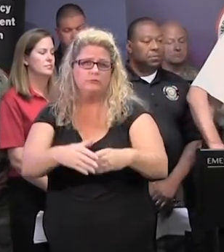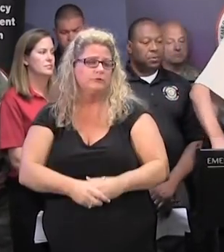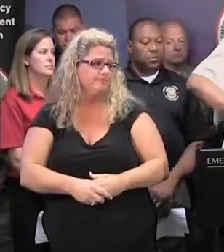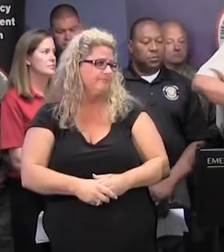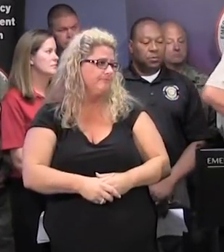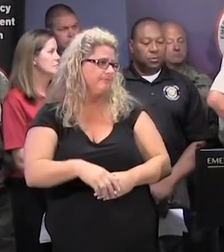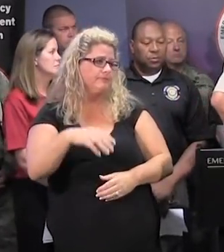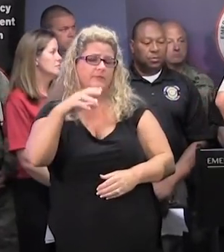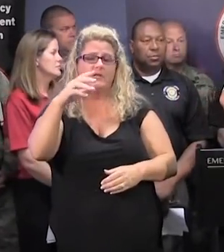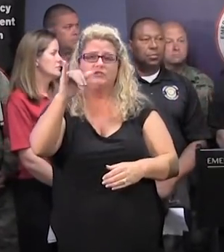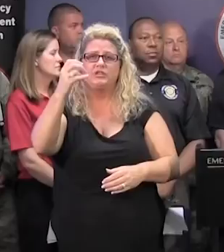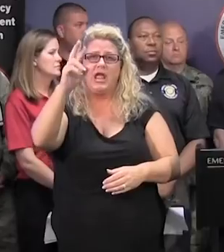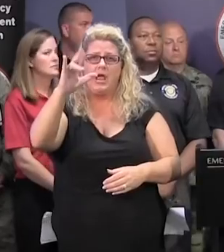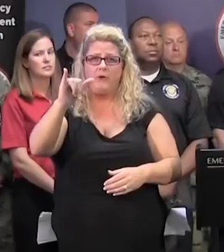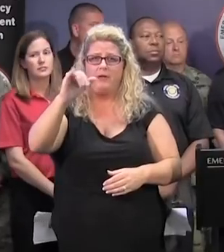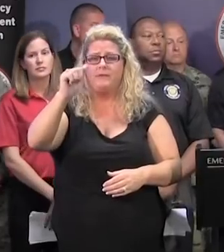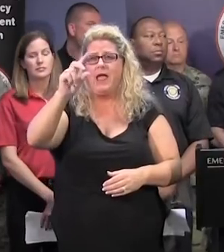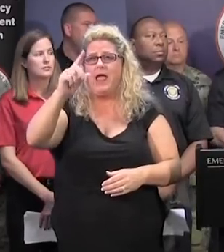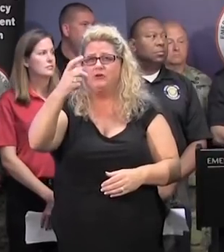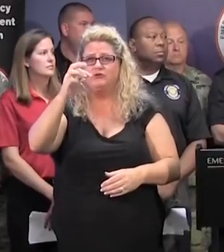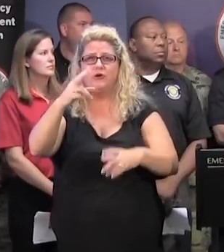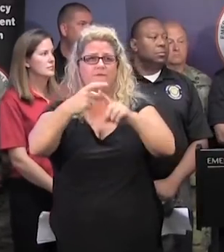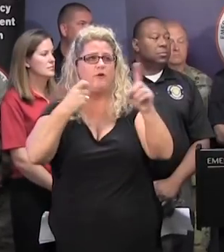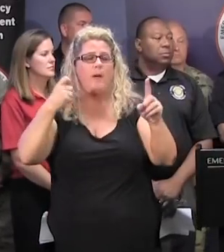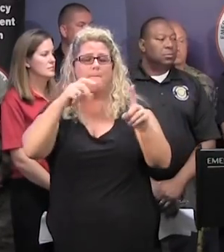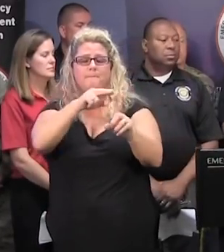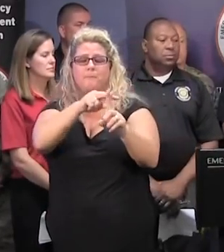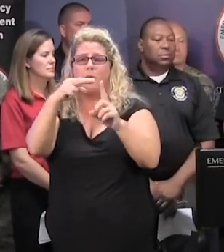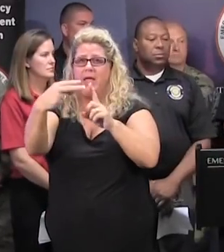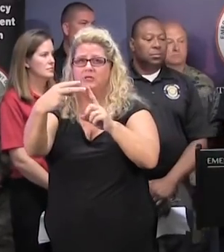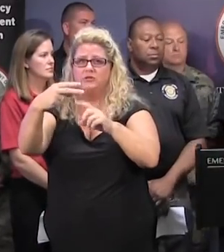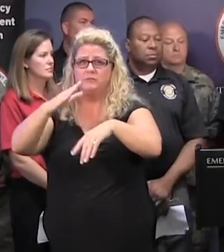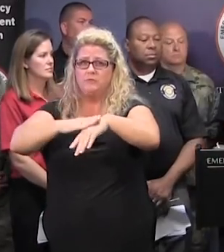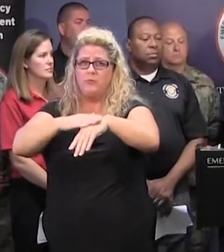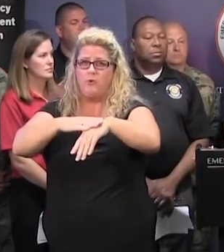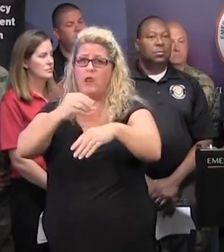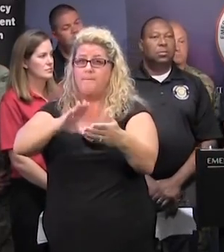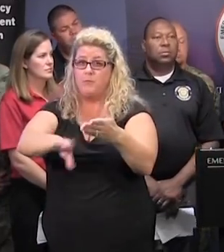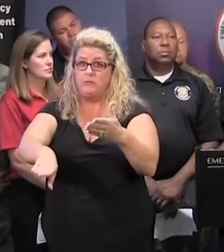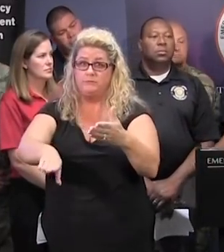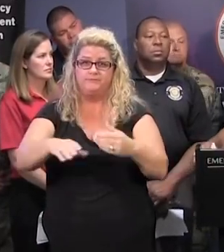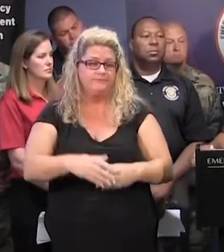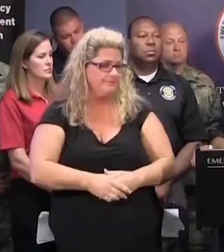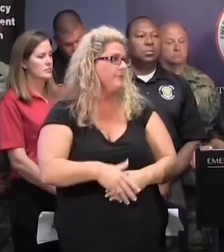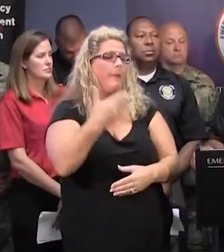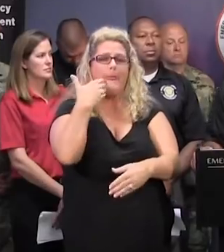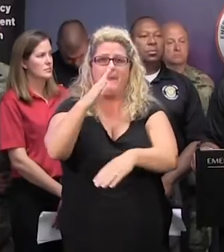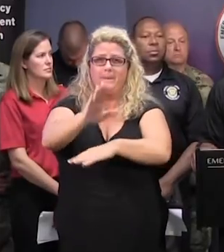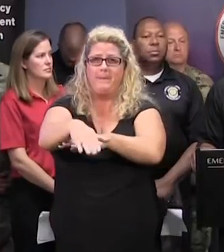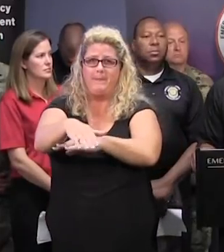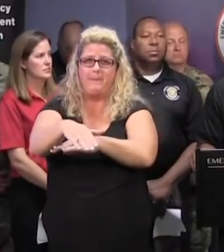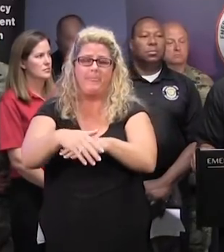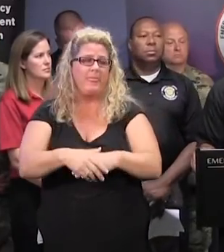Director Jerry Adger, Probation Proving Pardon. Thank you, Governor. Excuse me. Good afternoon. In the time that